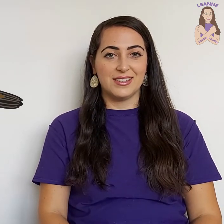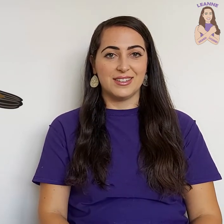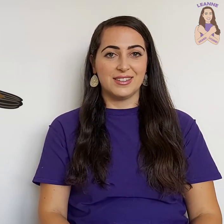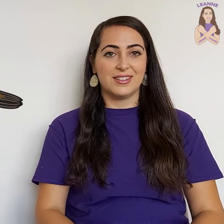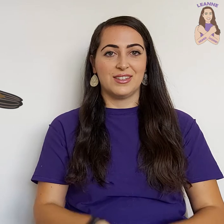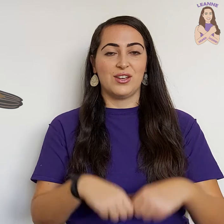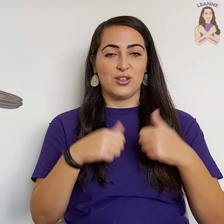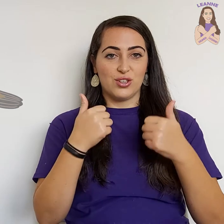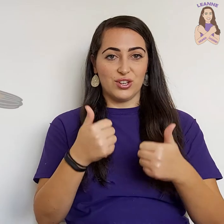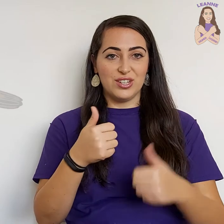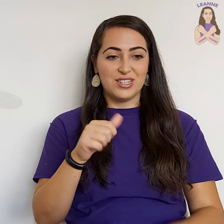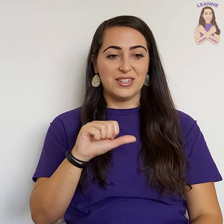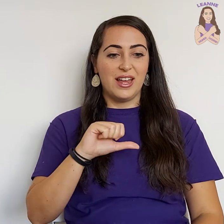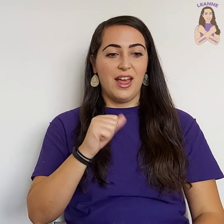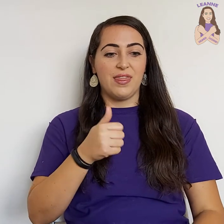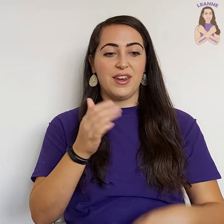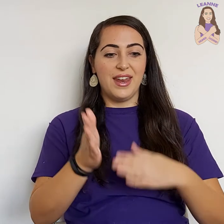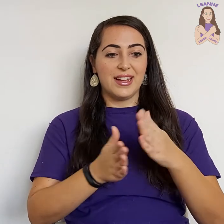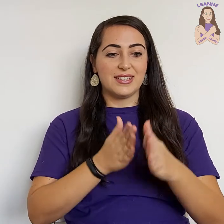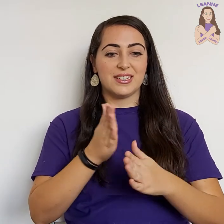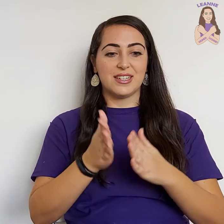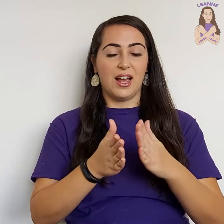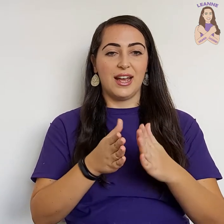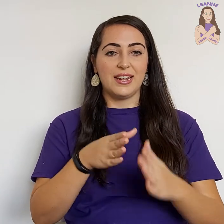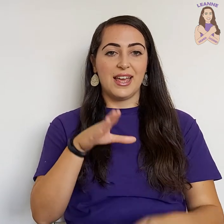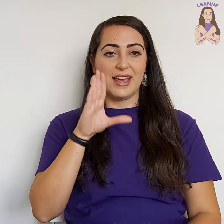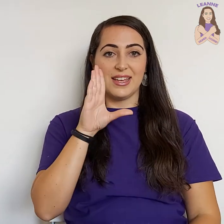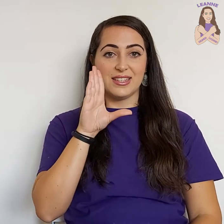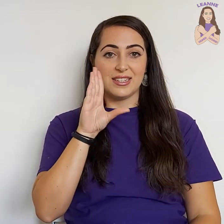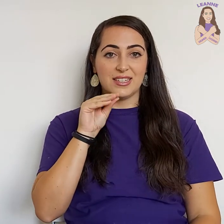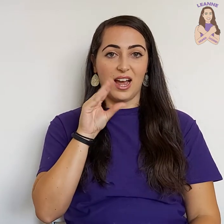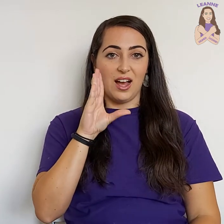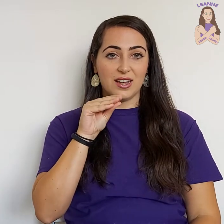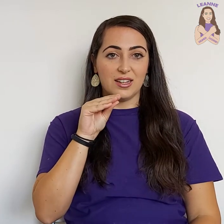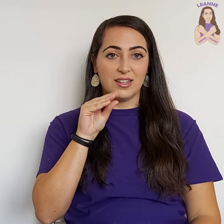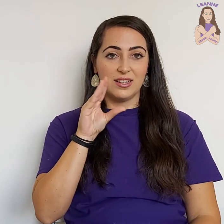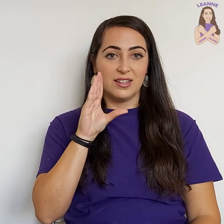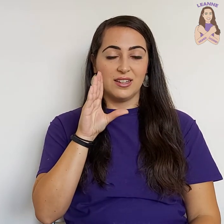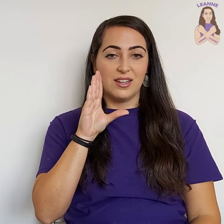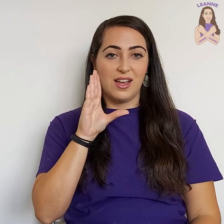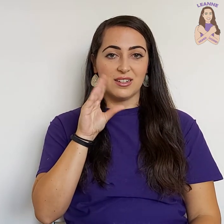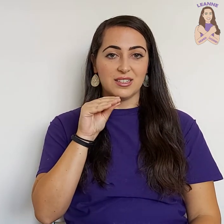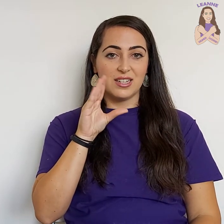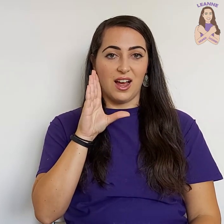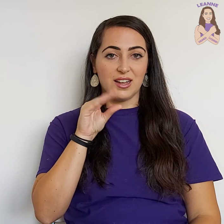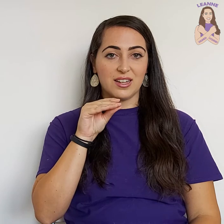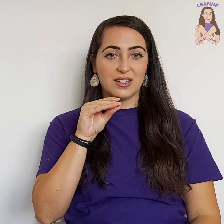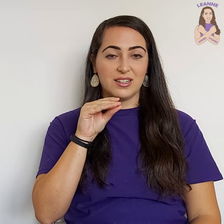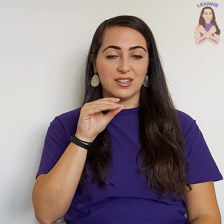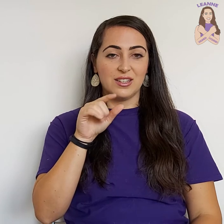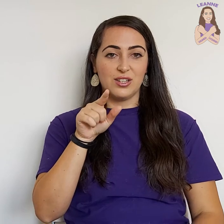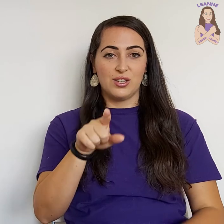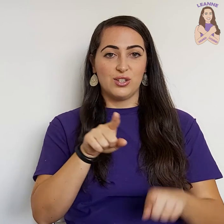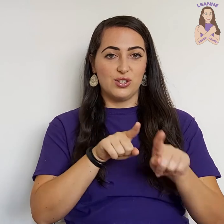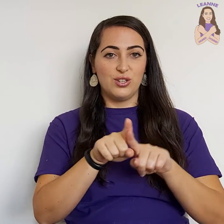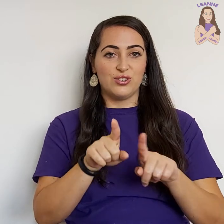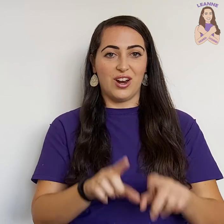Good. The next sign is Duck. Duck. You try.